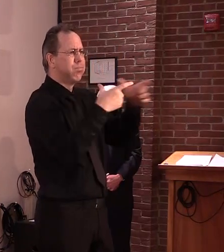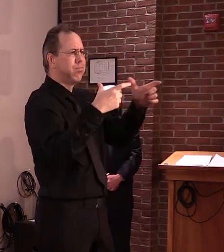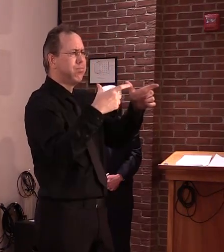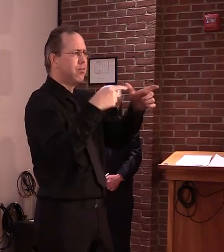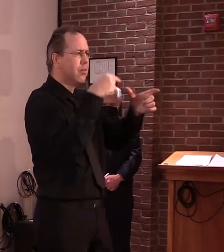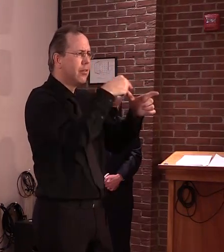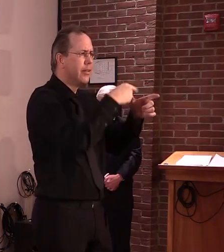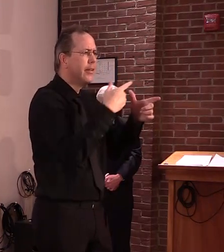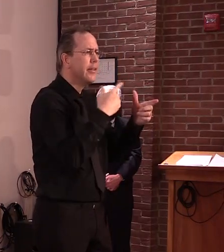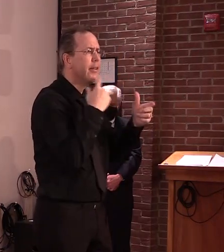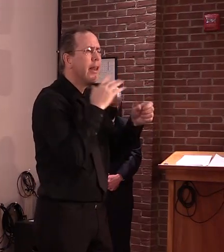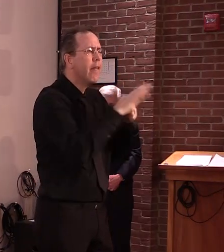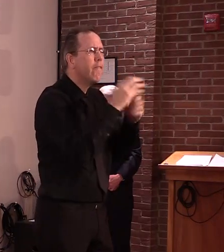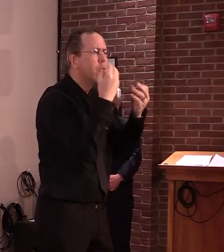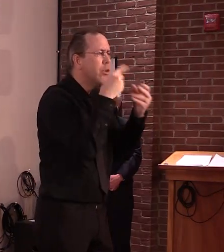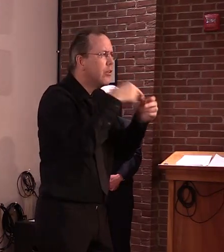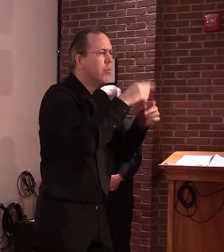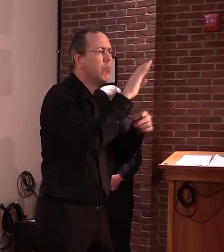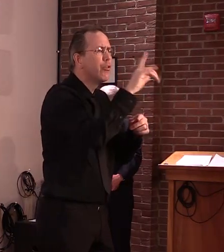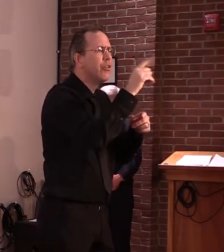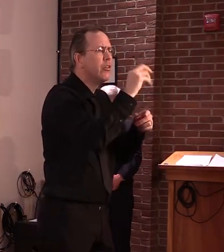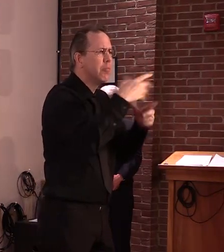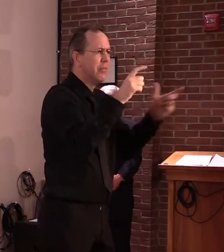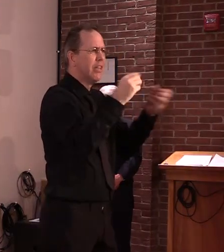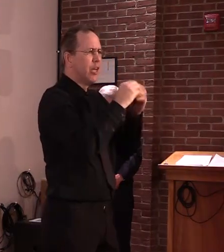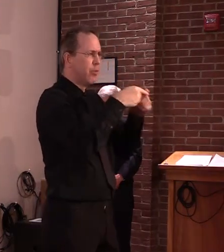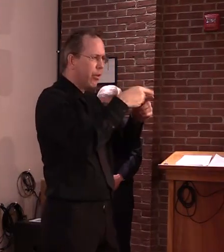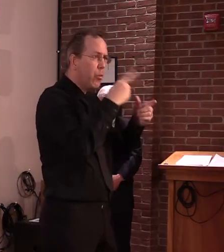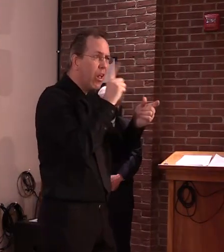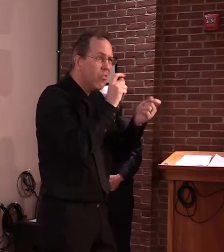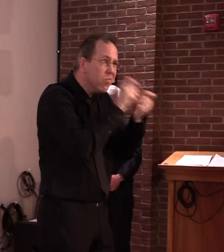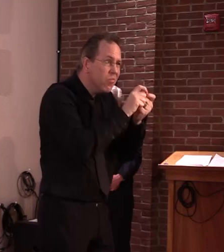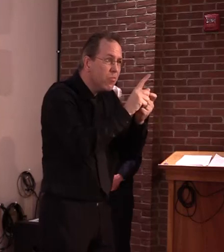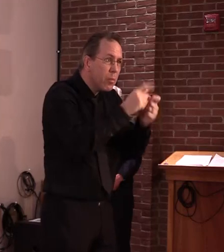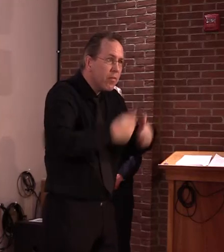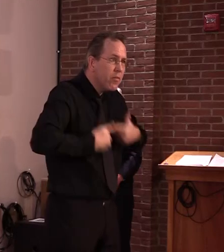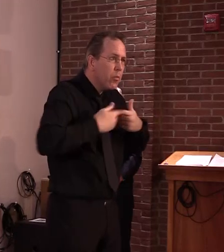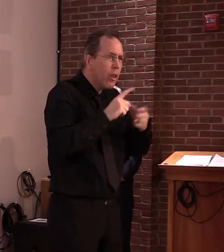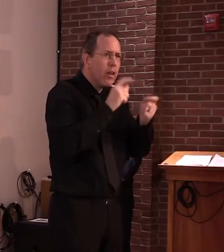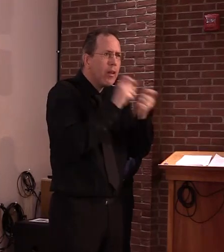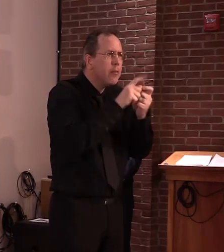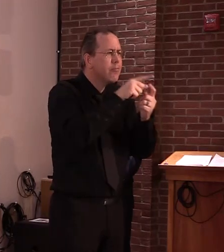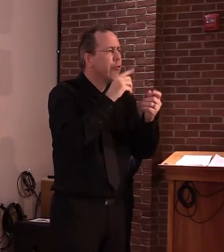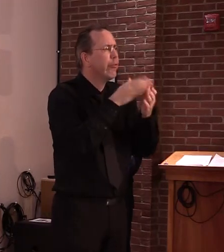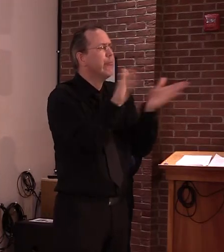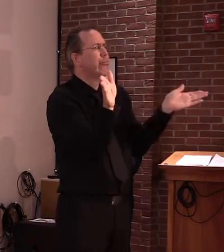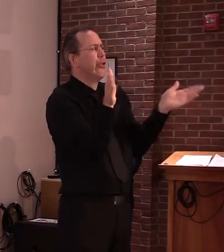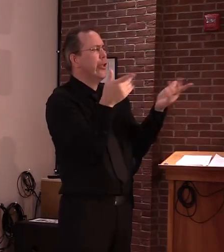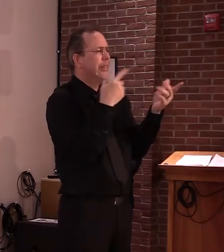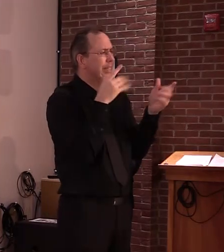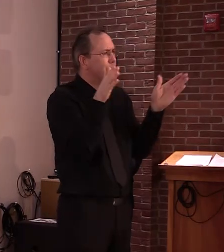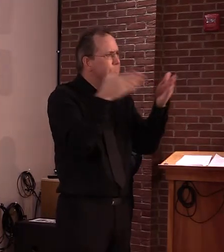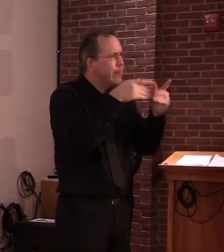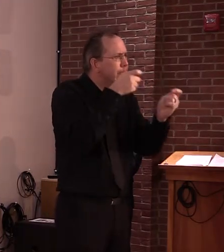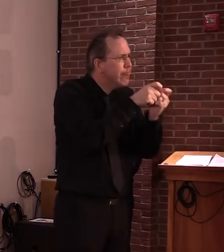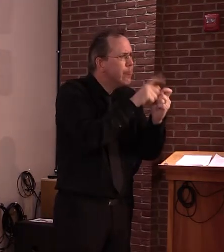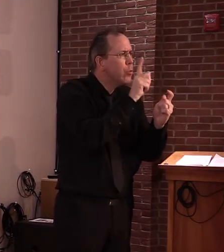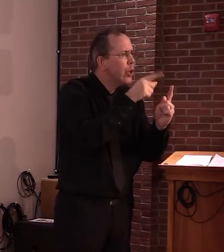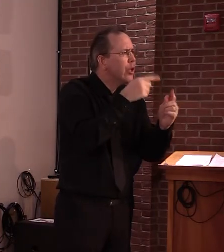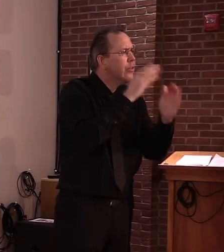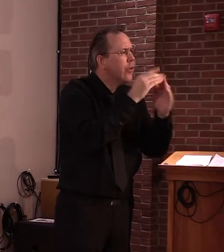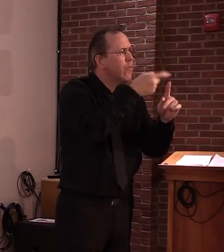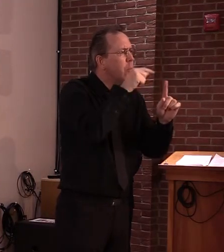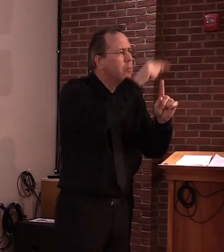to really know where stuff is and what's going on. Well, I'm going to let Dr. Levine, first of all, thank you